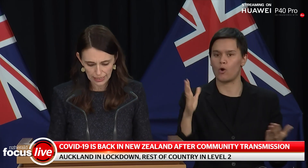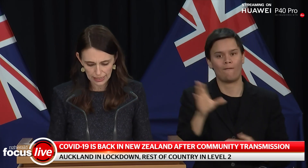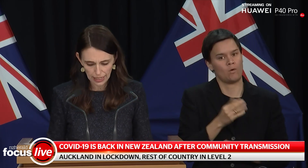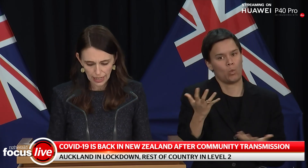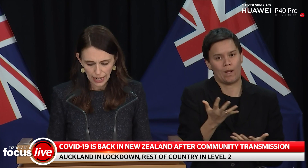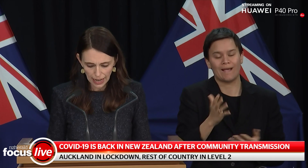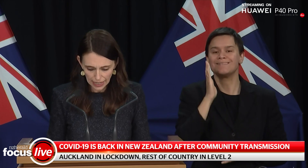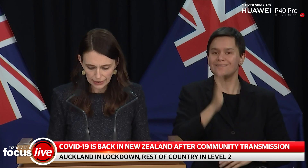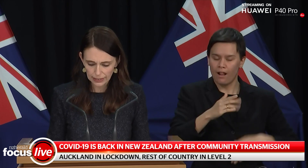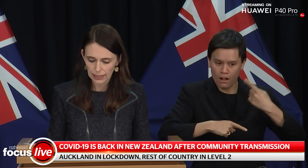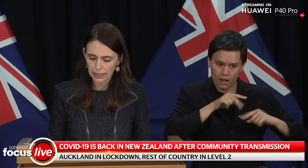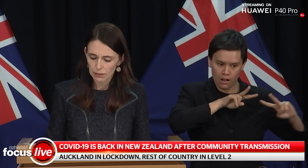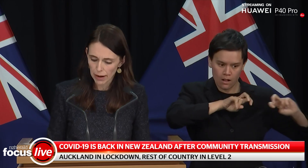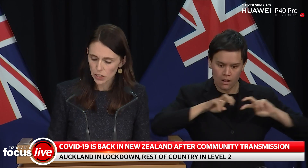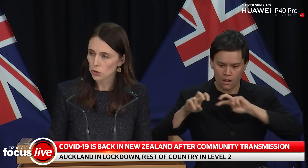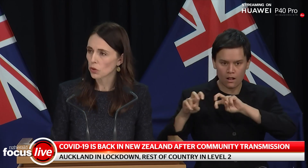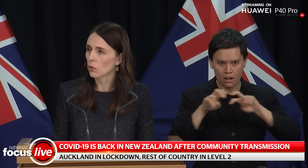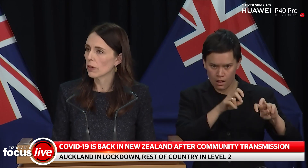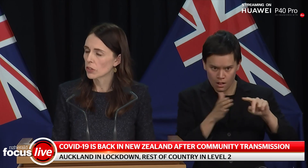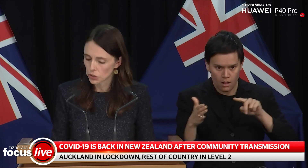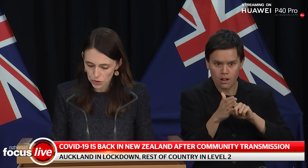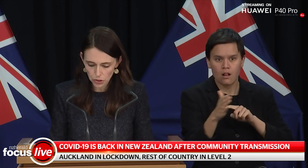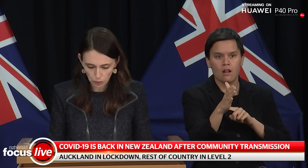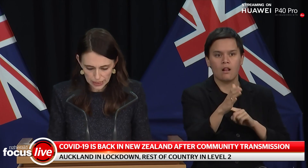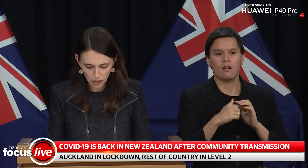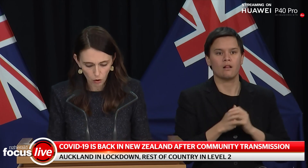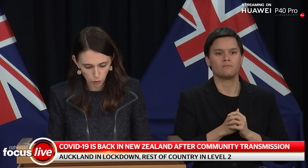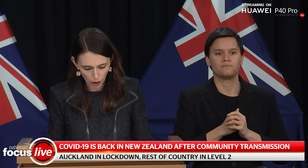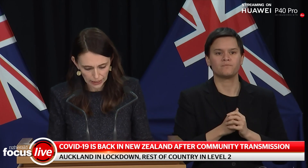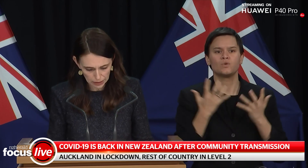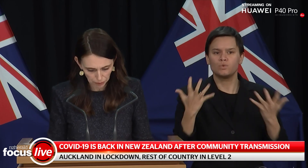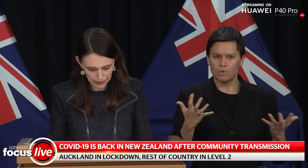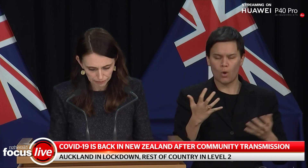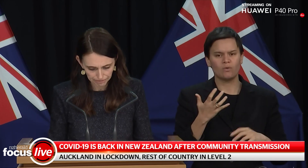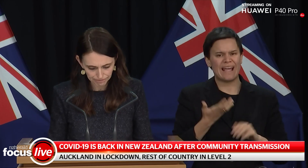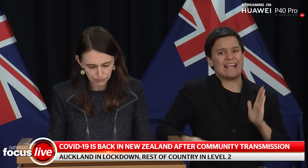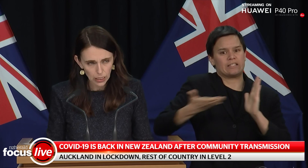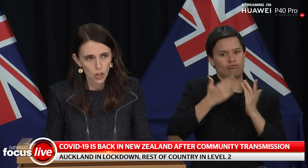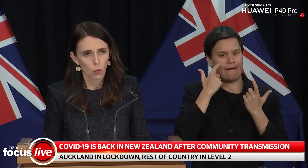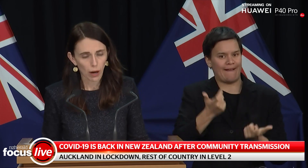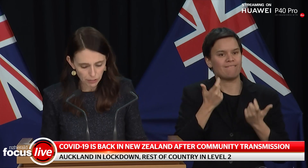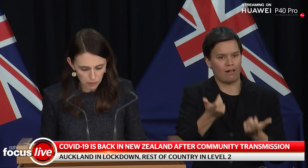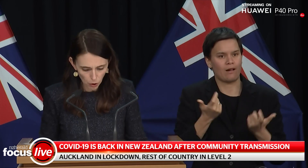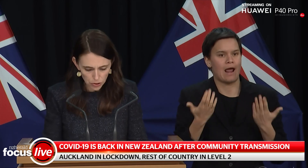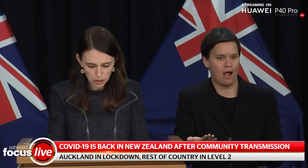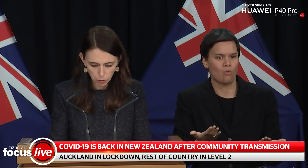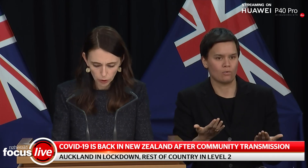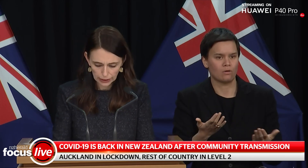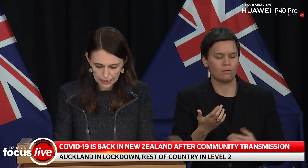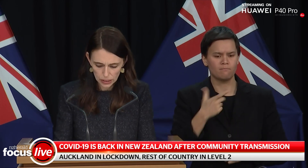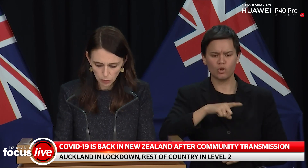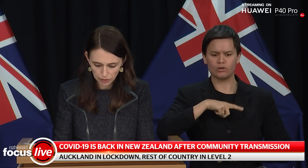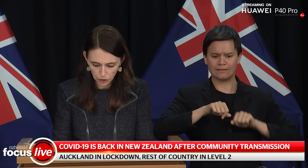this case and make sure that we reduce the risk of wider spread. One of the most